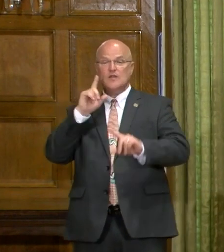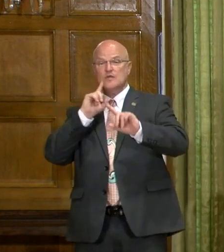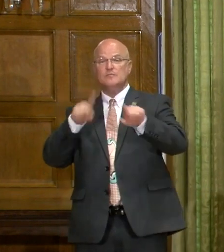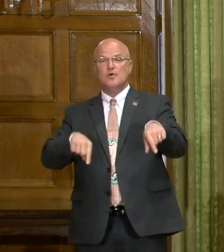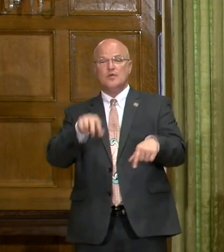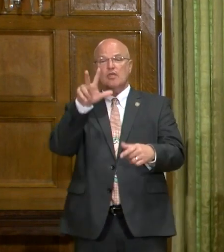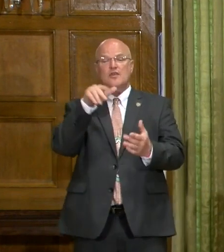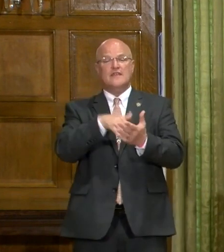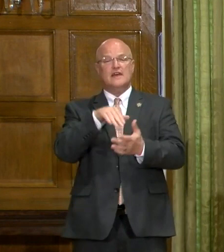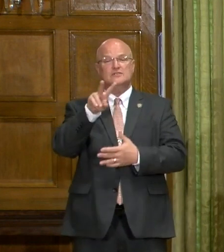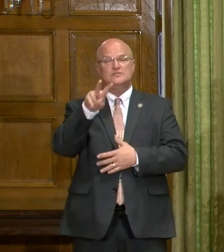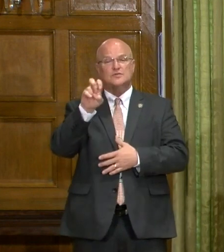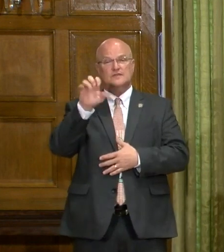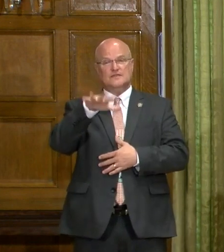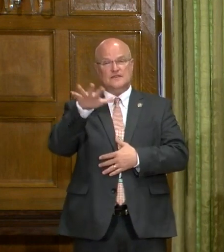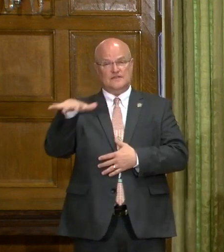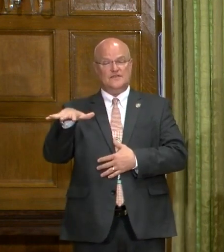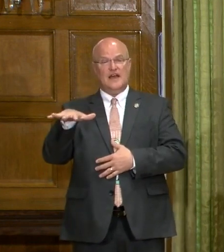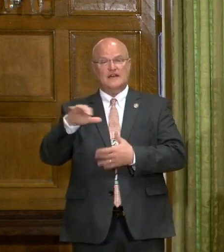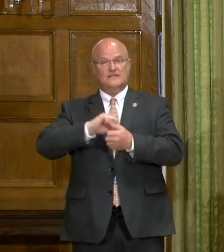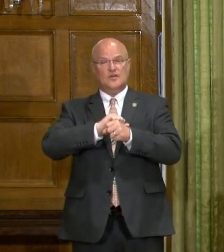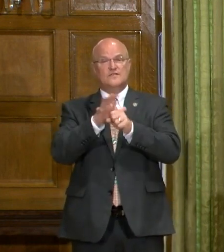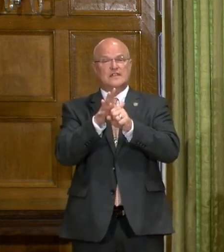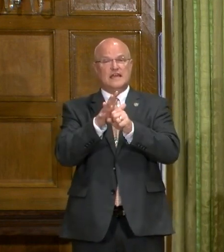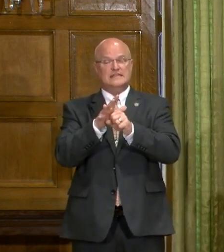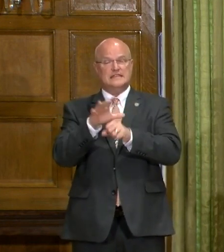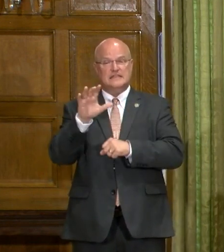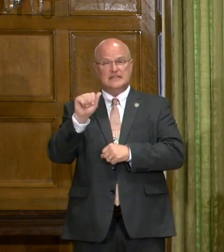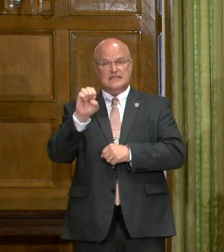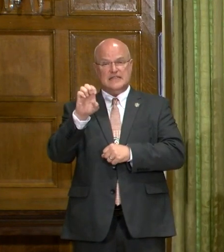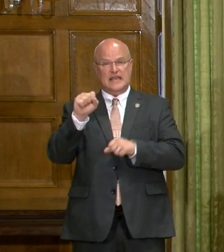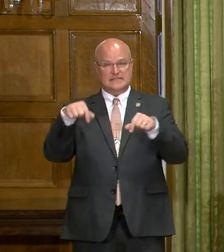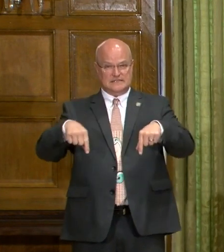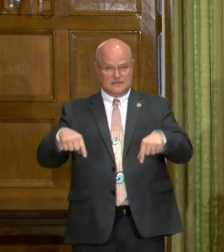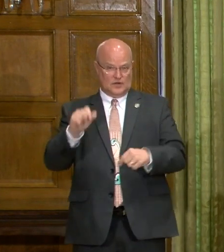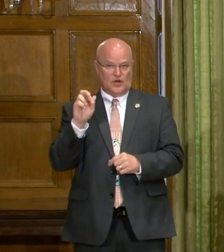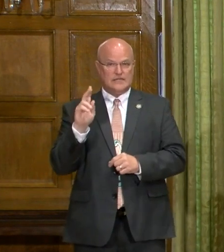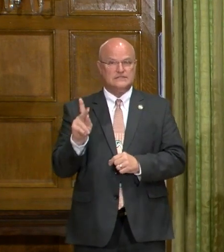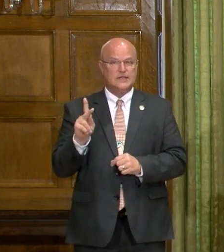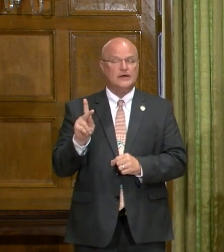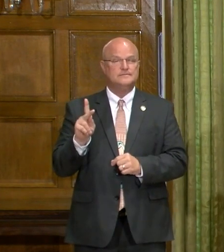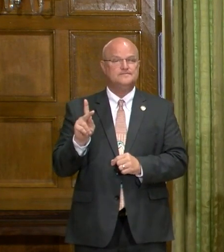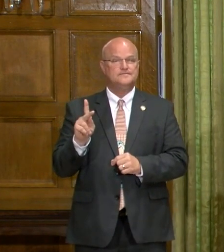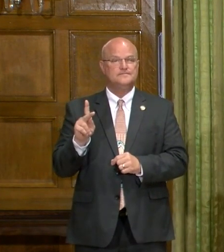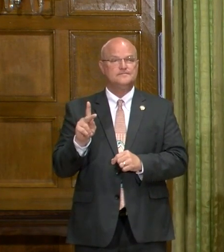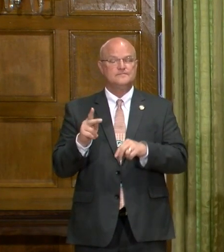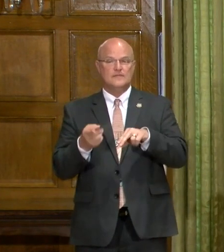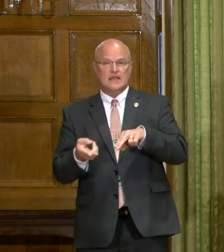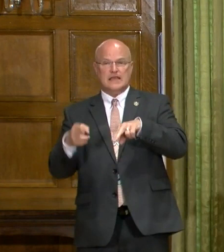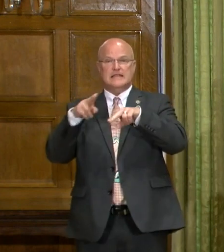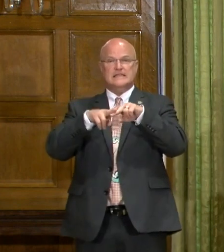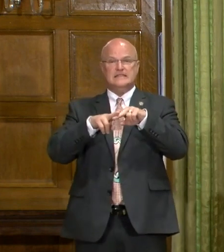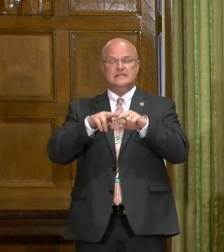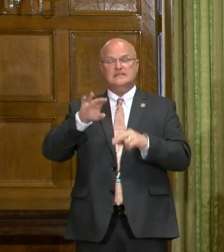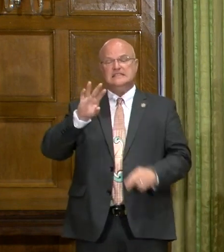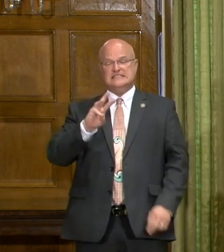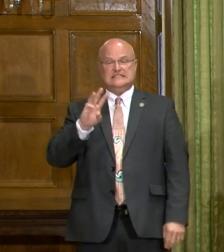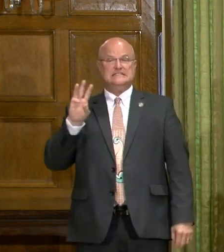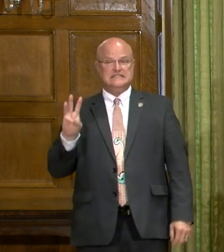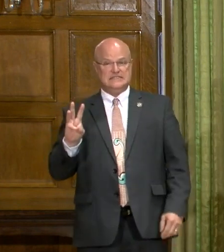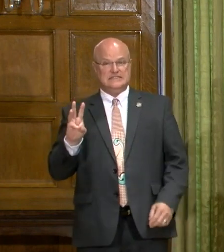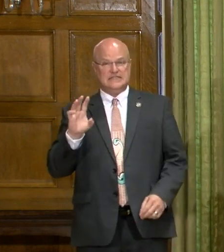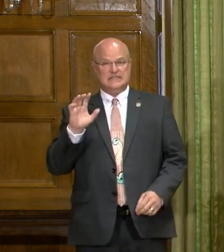3,255 COVID-19 cases in Arkansas. There's been an additional 66